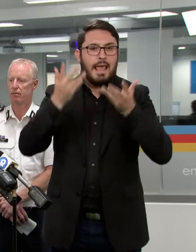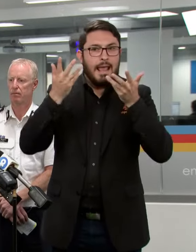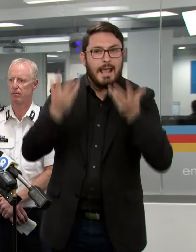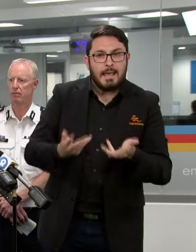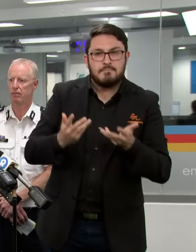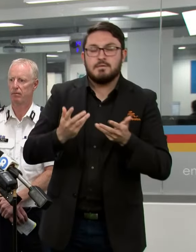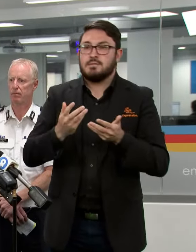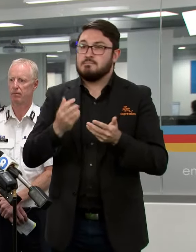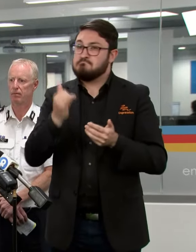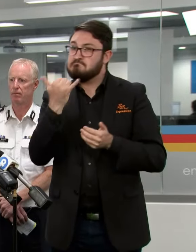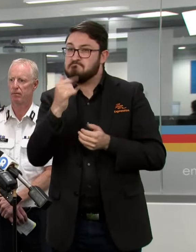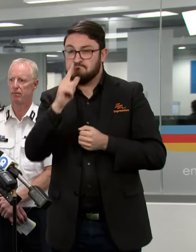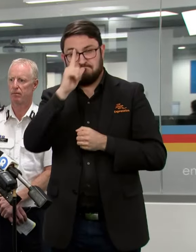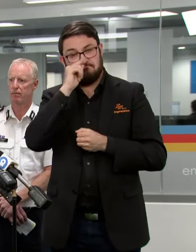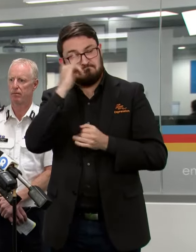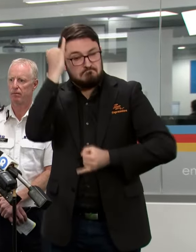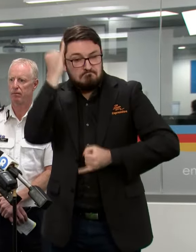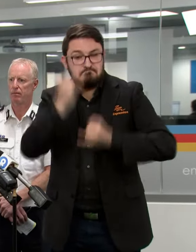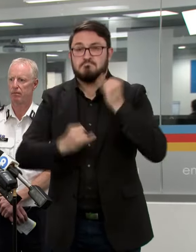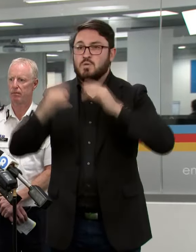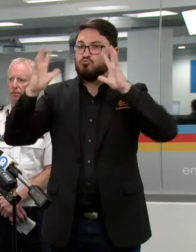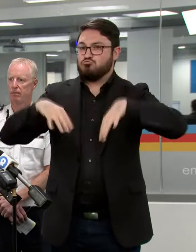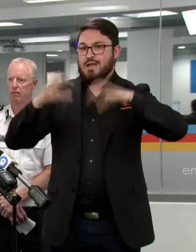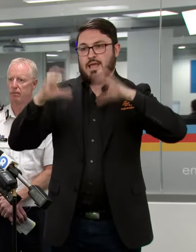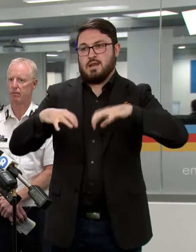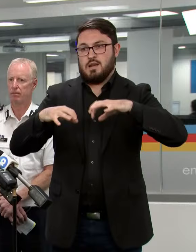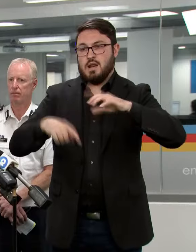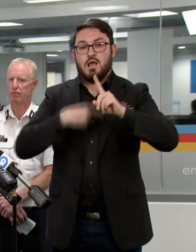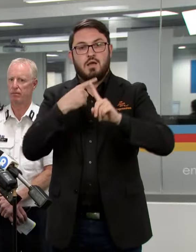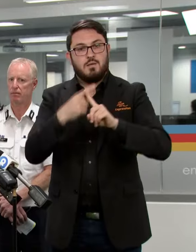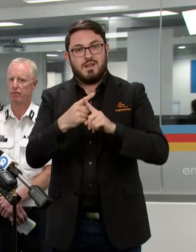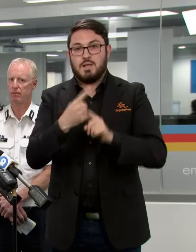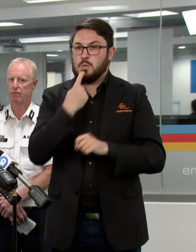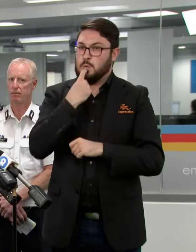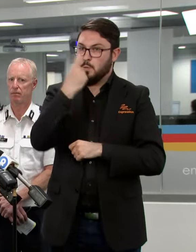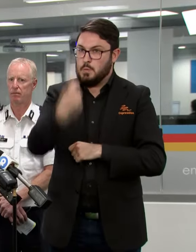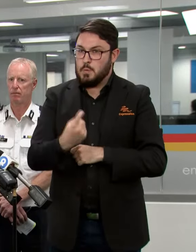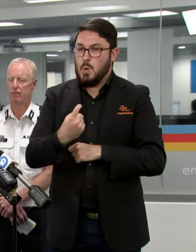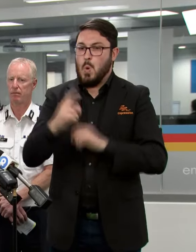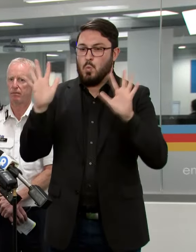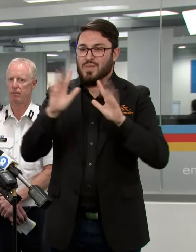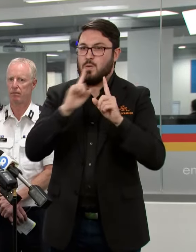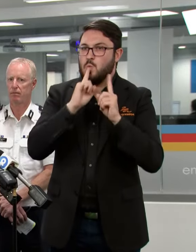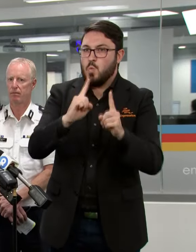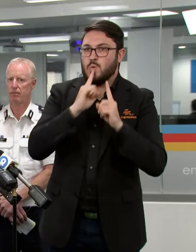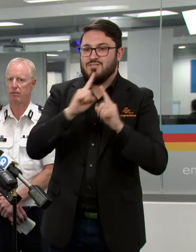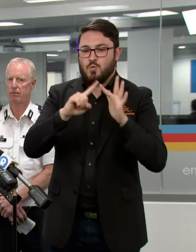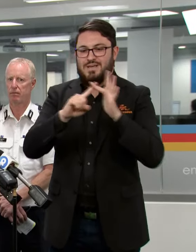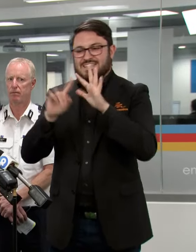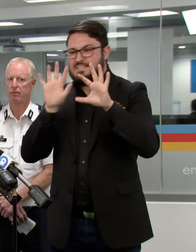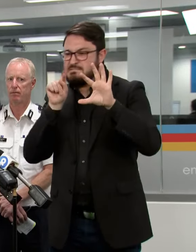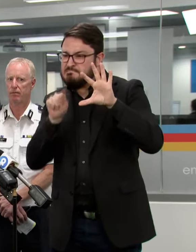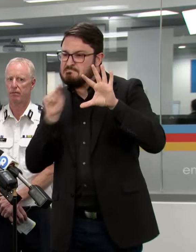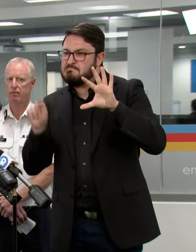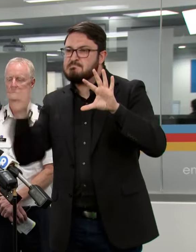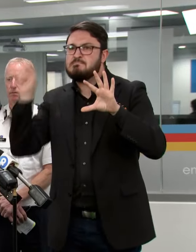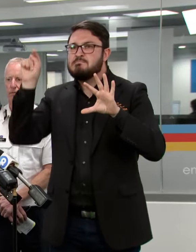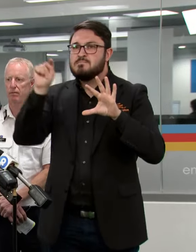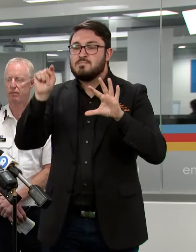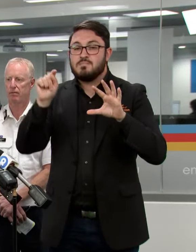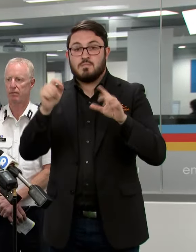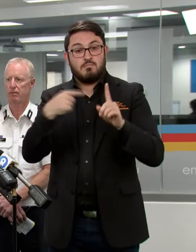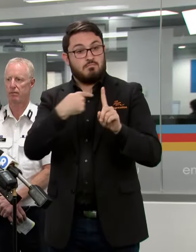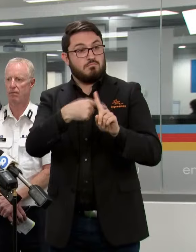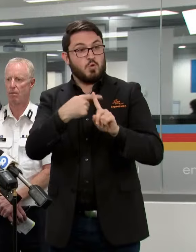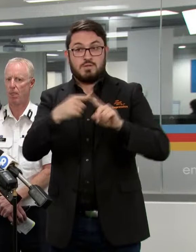potentially intense rainfall and also a severe weather warning for parts of the east as well. The good news